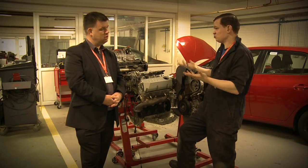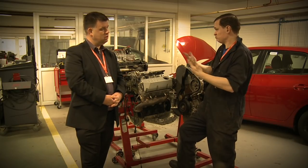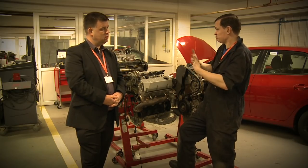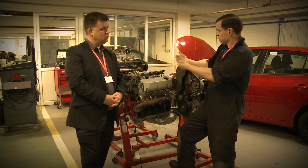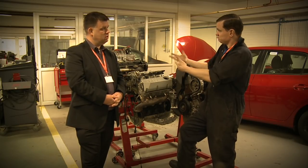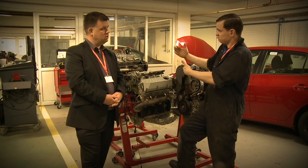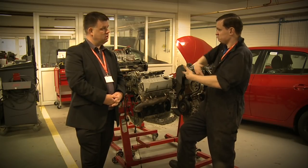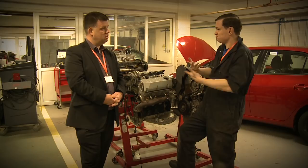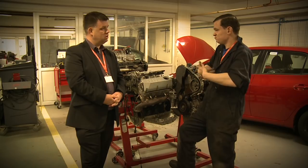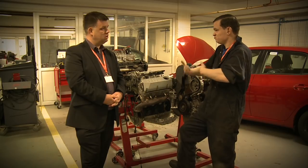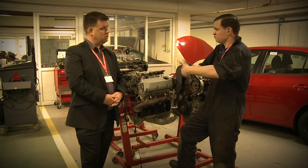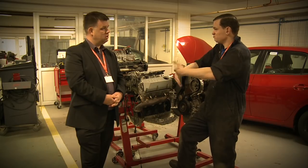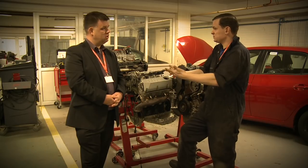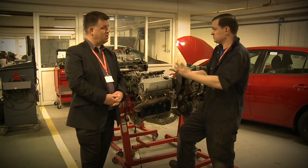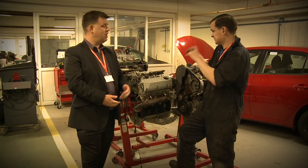to patiently explain anything I don't understand.